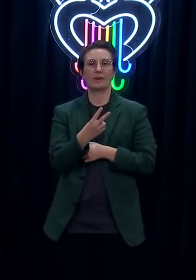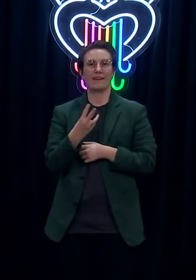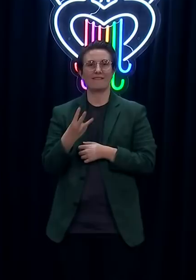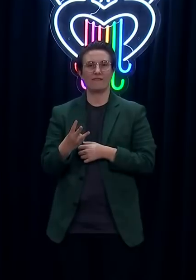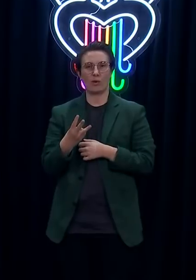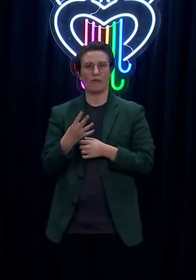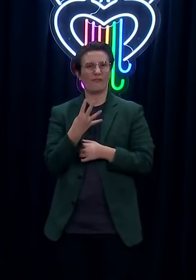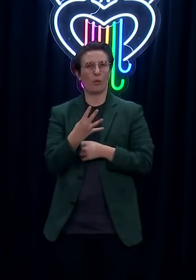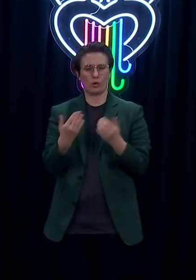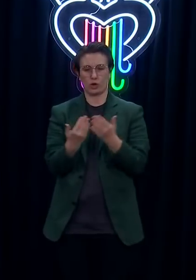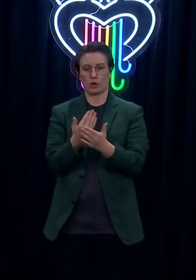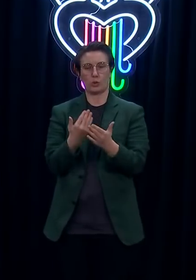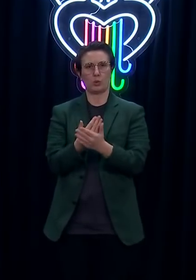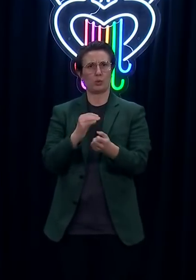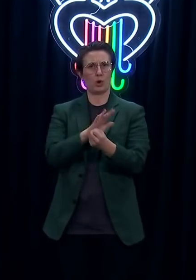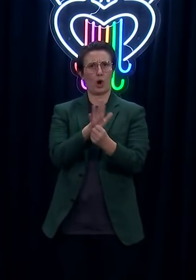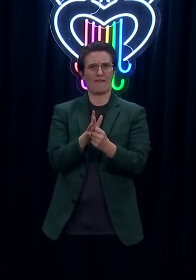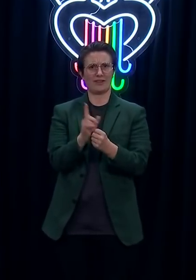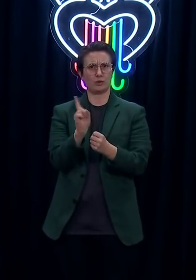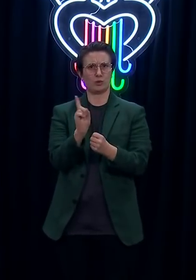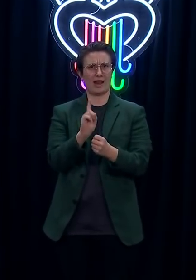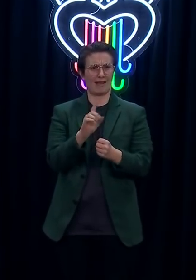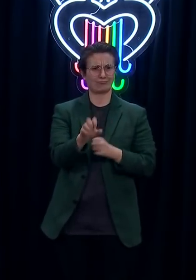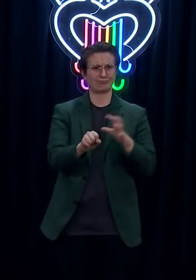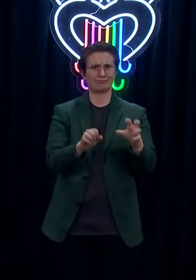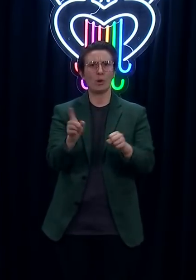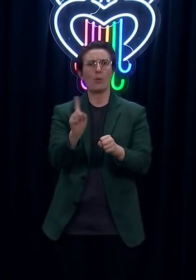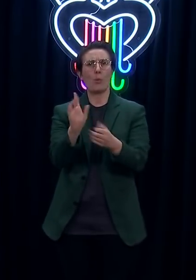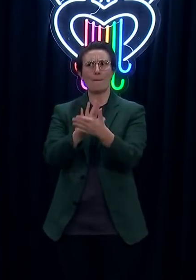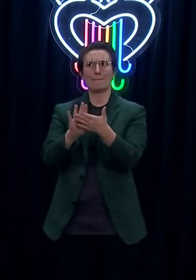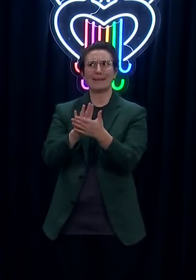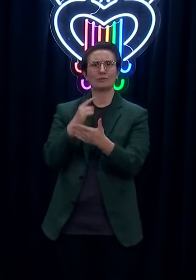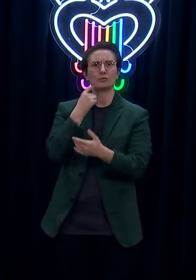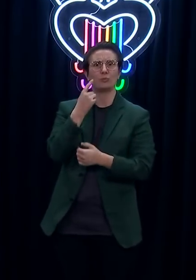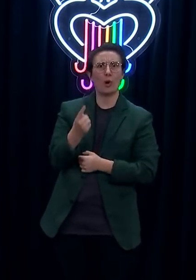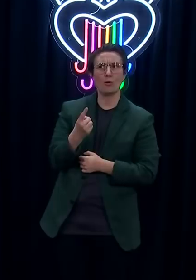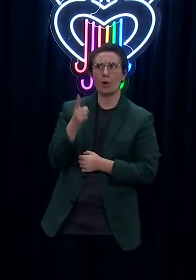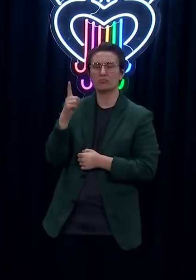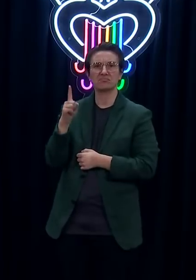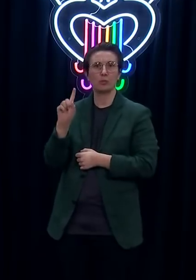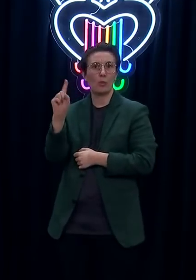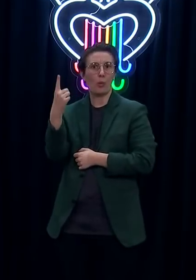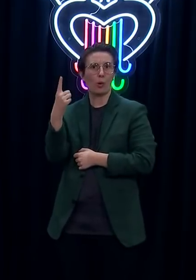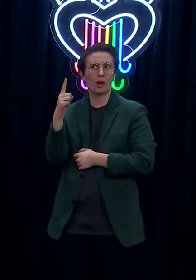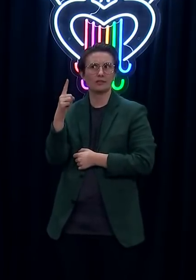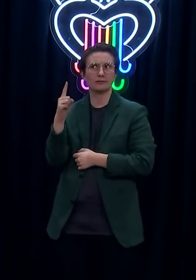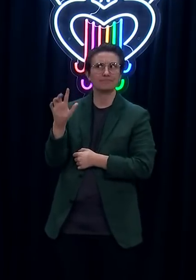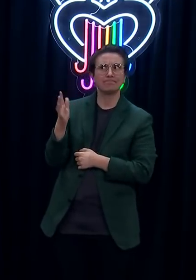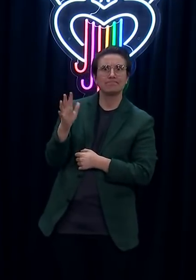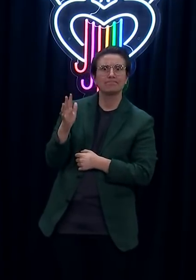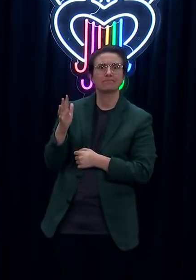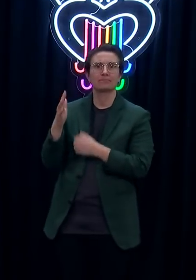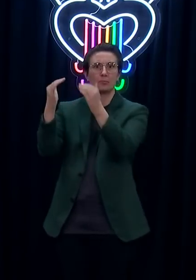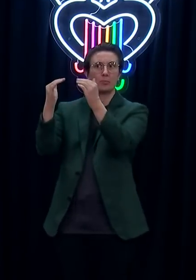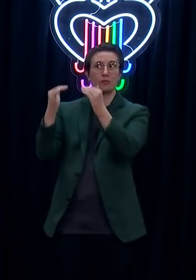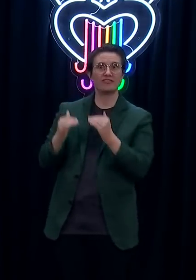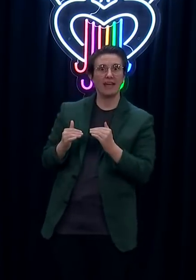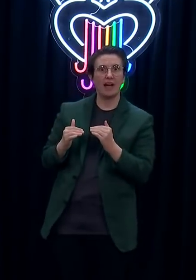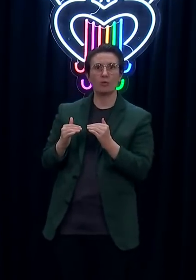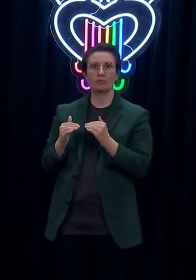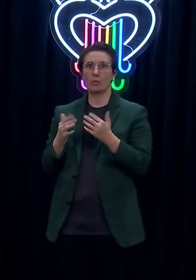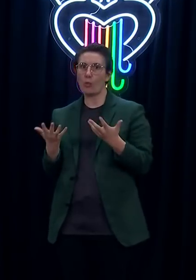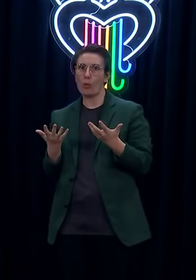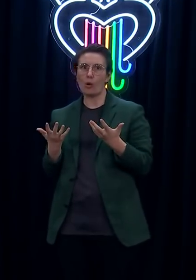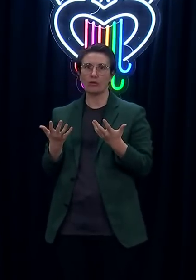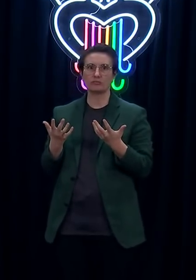20 and then 24, does that make it impossible for them to move down a little bit? With what you will have heard us describe today, of those cases